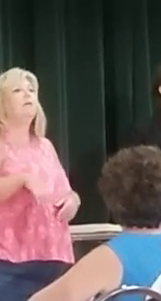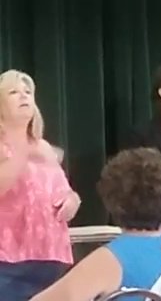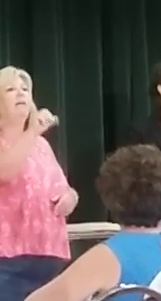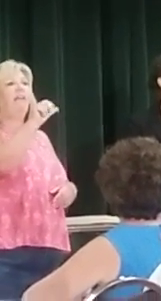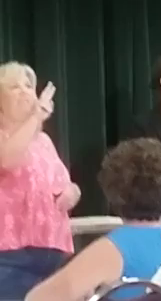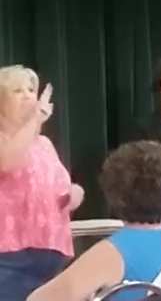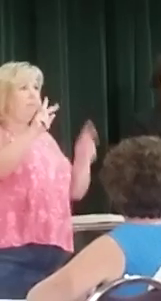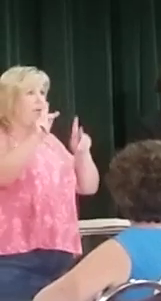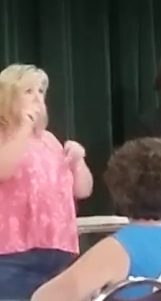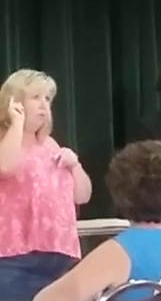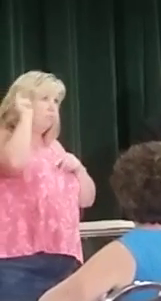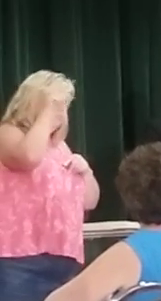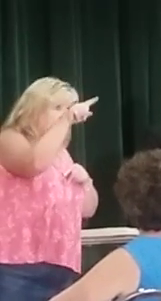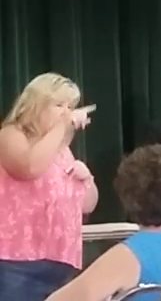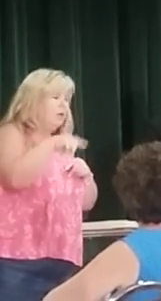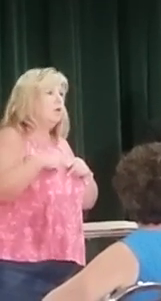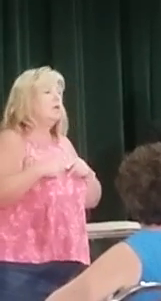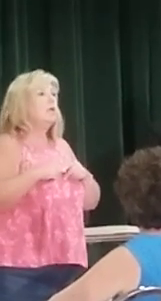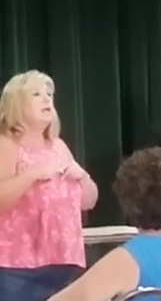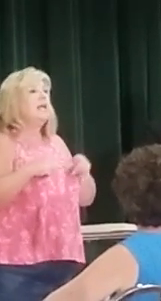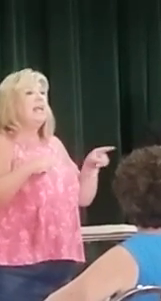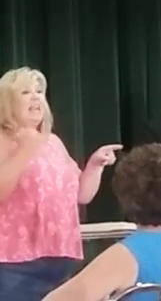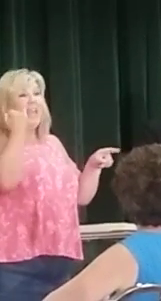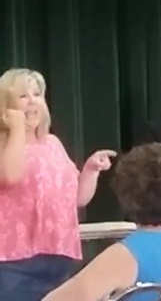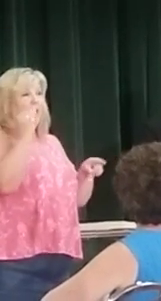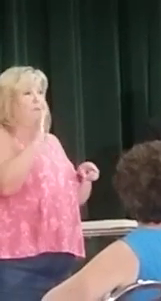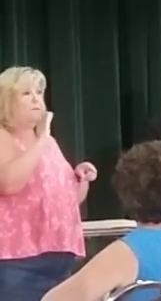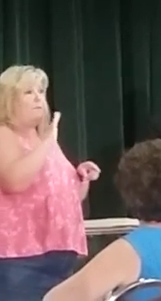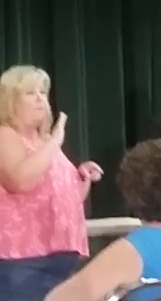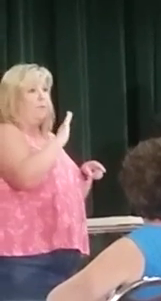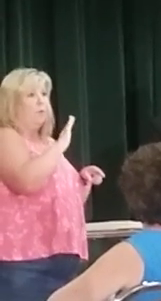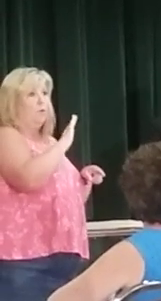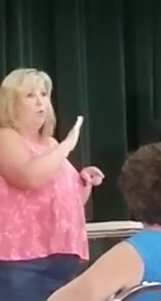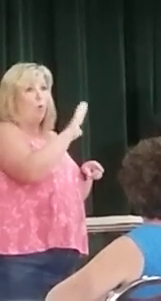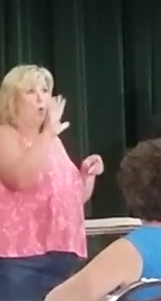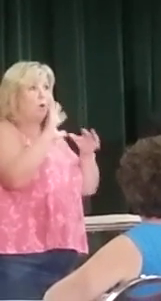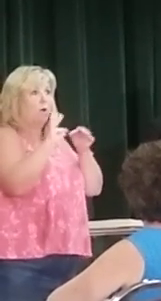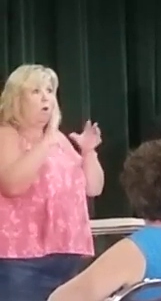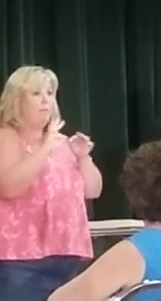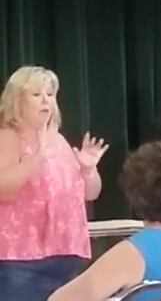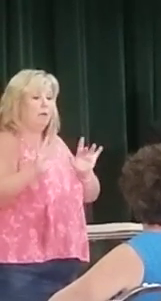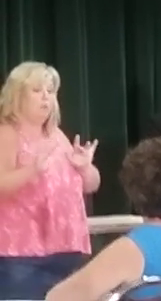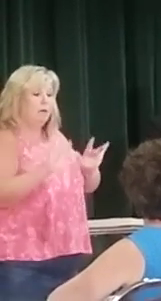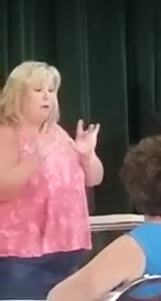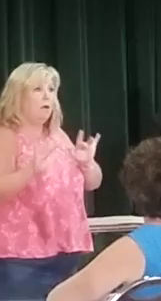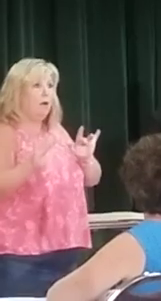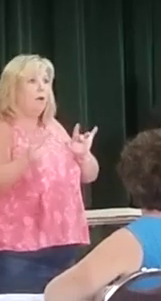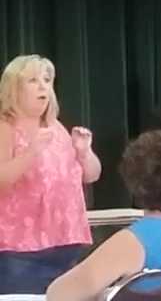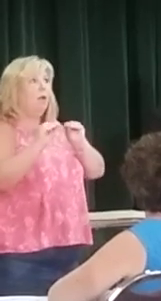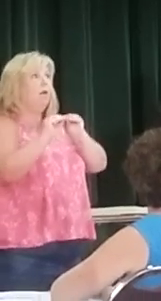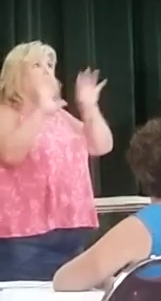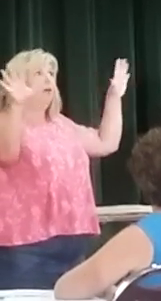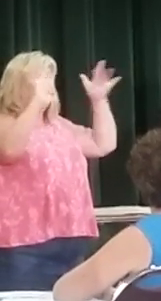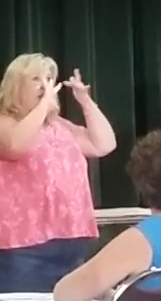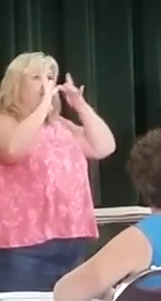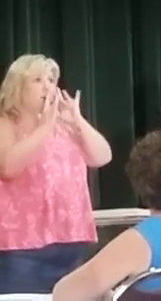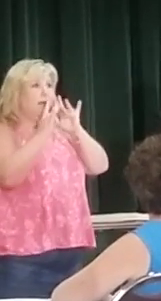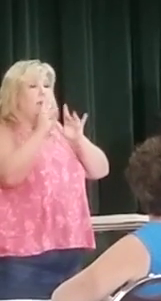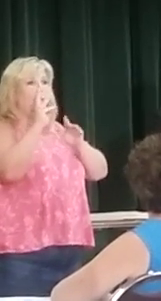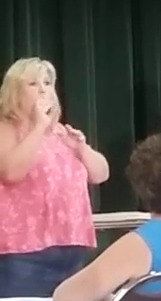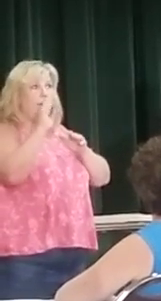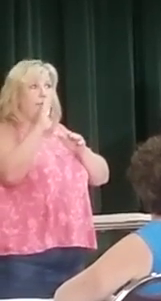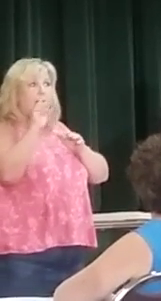people at the back of the room. So if you do not want to be recorded, and this is also being webcast. If you don't want to be recorded,